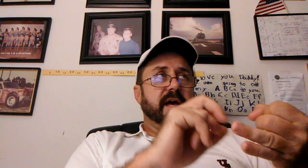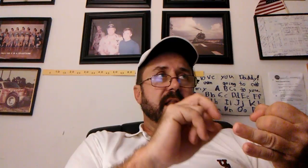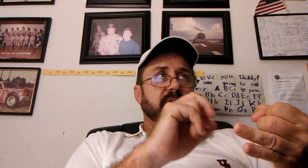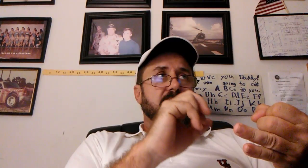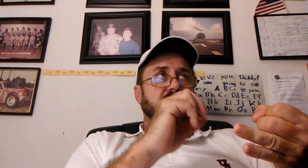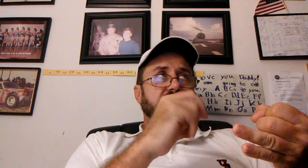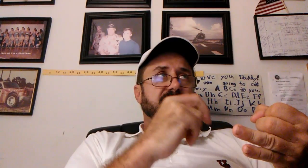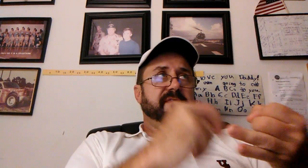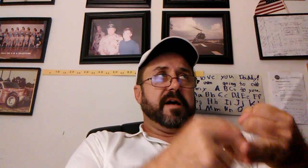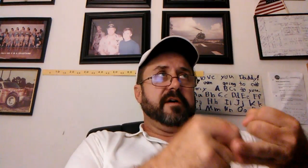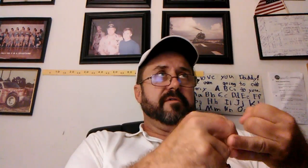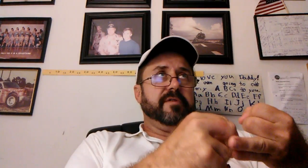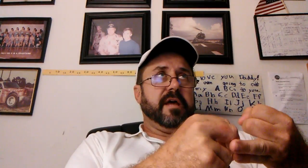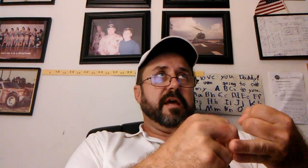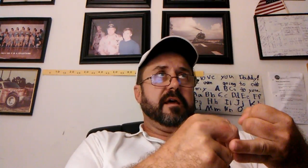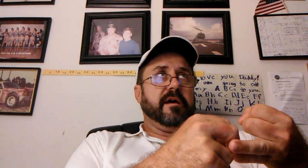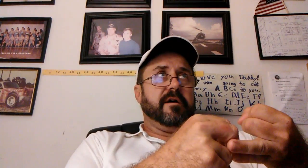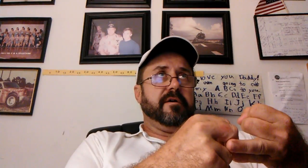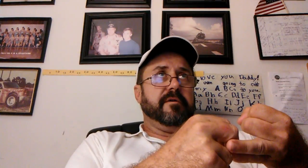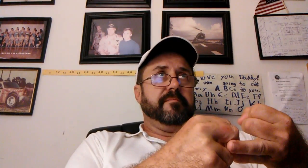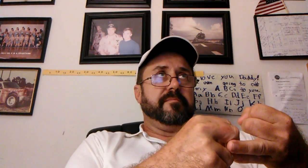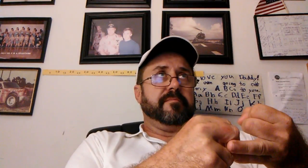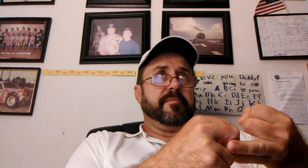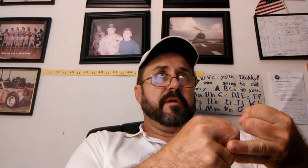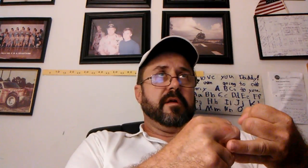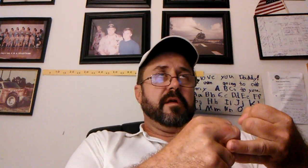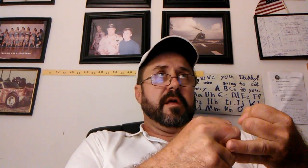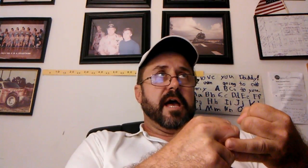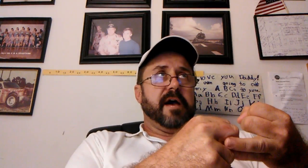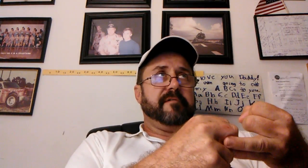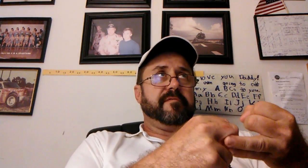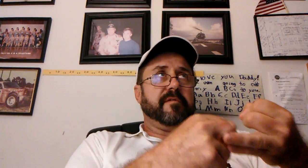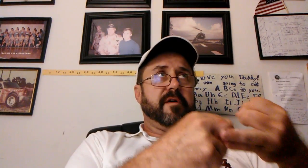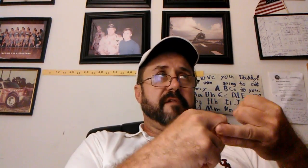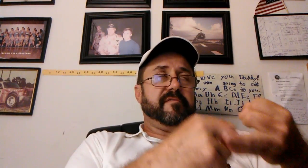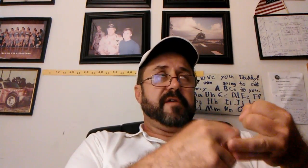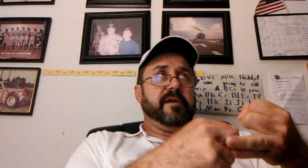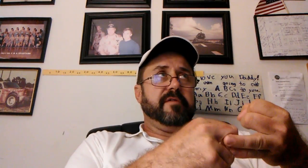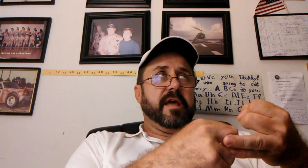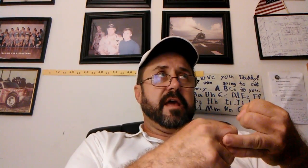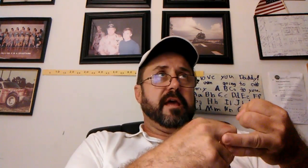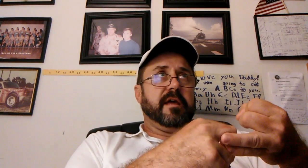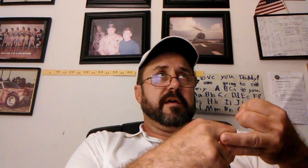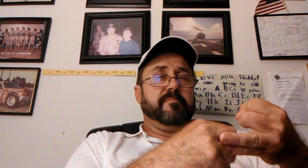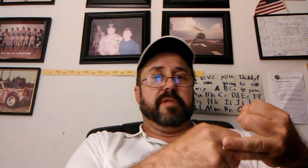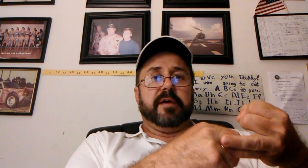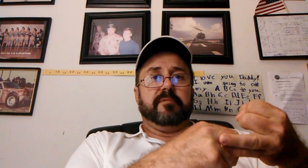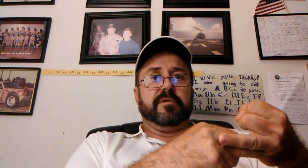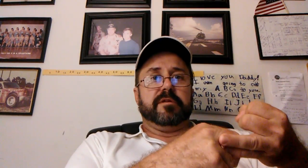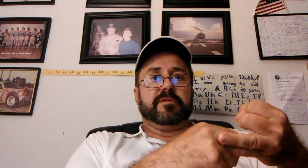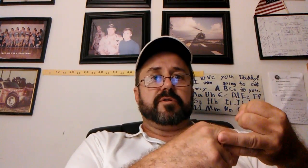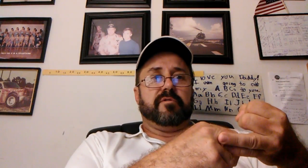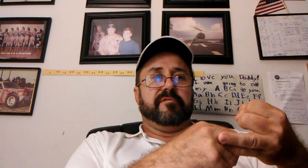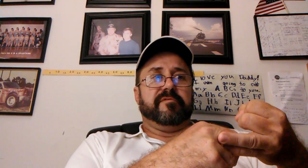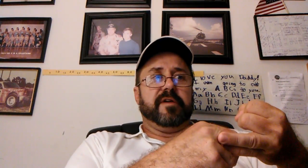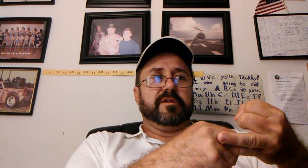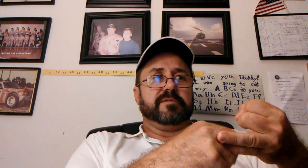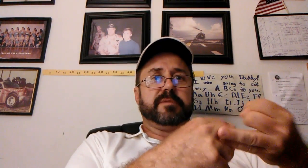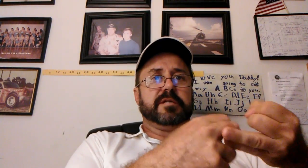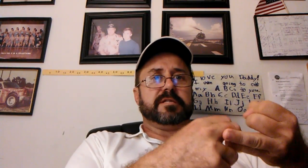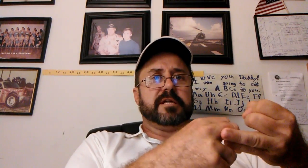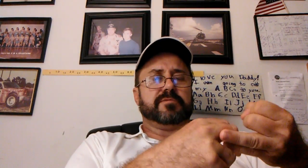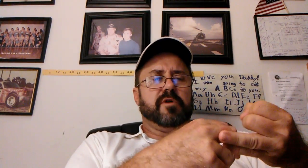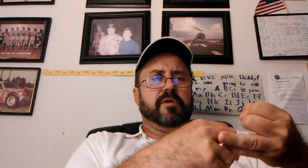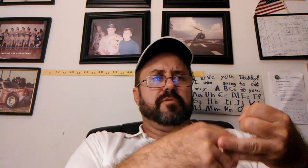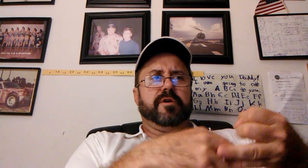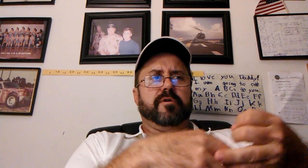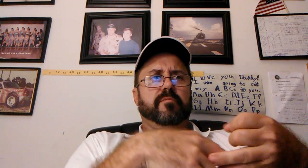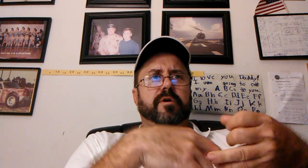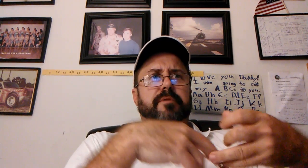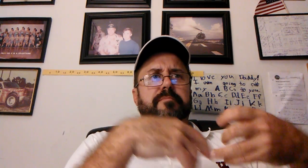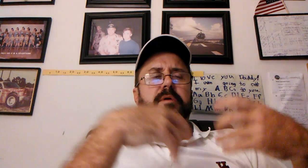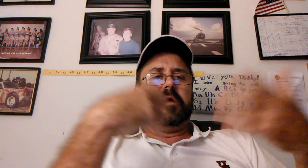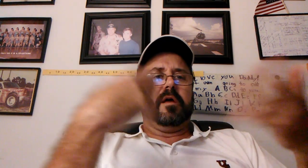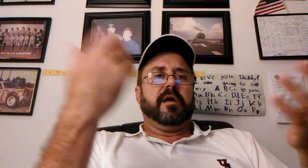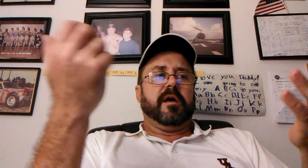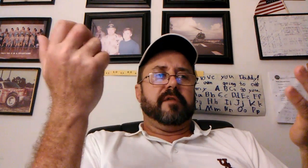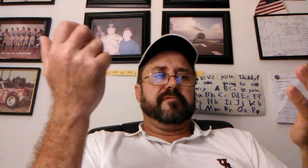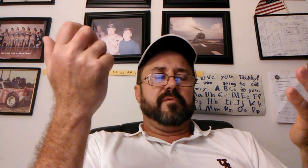that, I filed a complaint with internal affairs, because that's wrong. Well, of